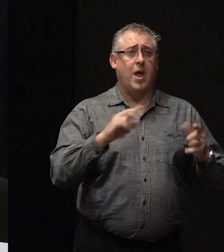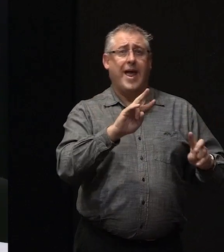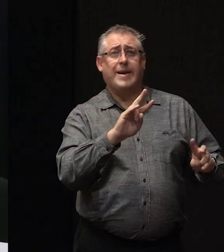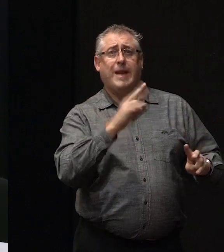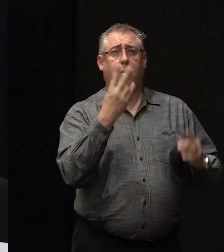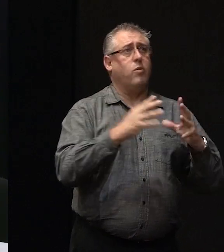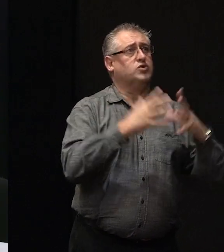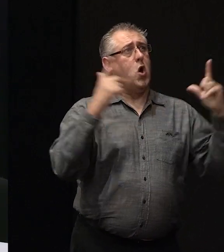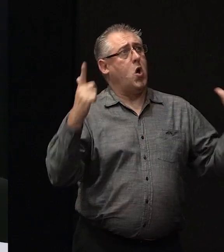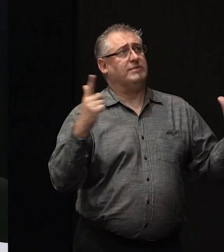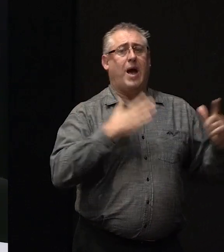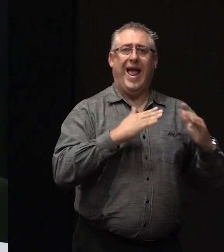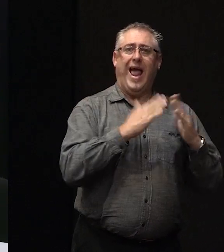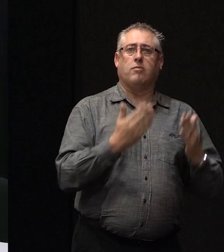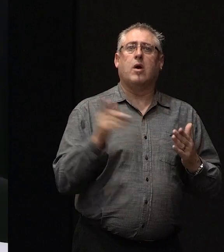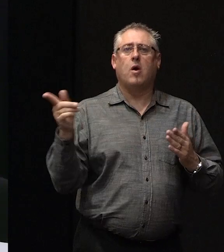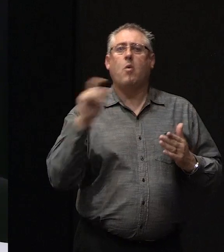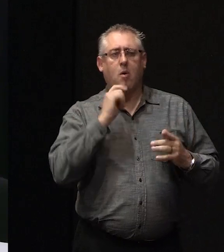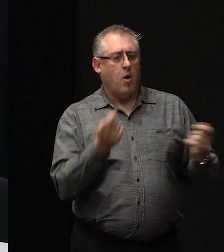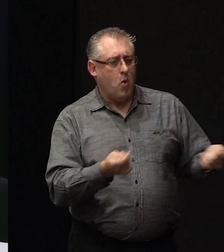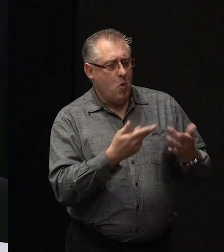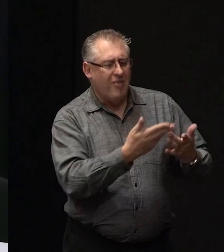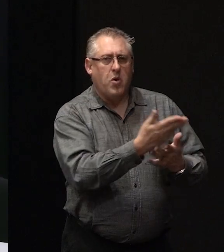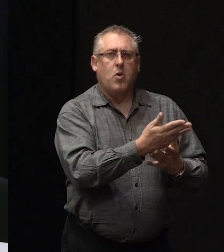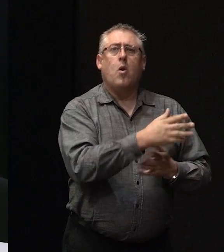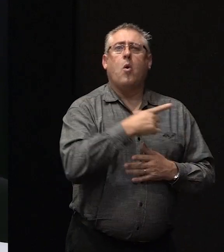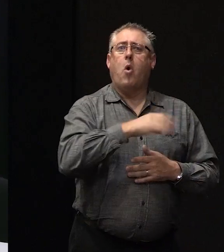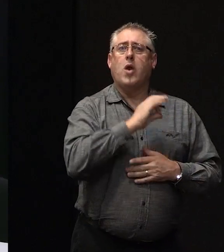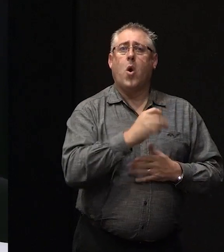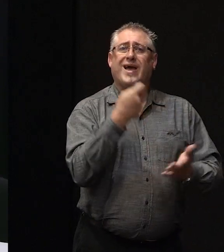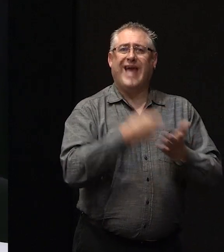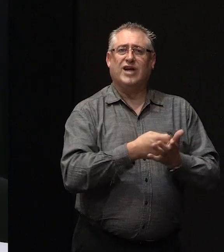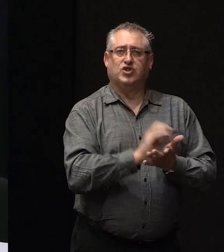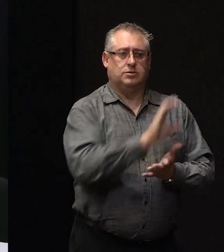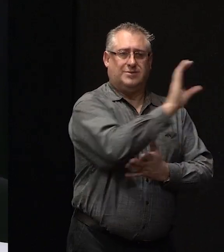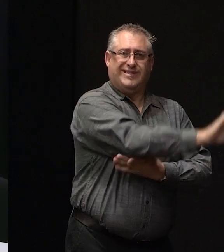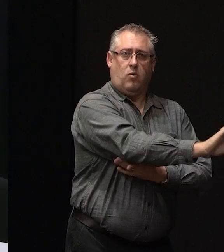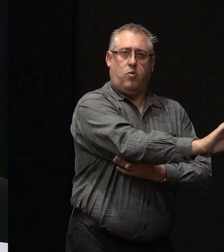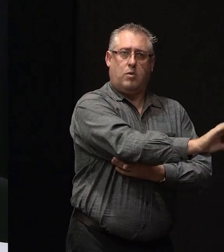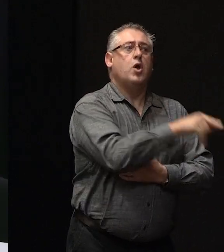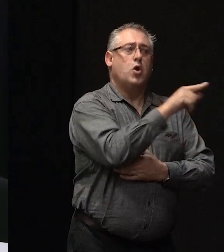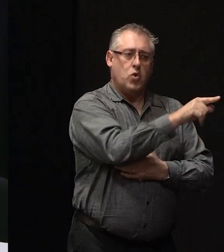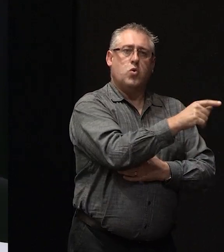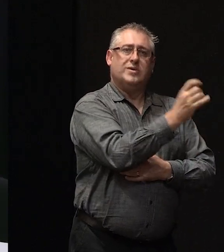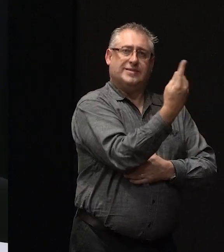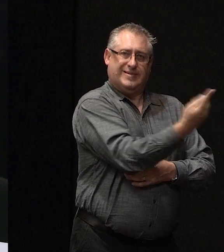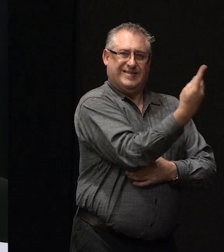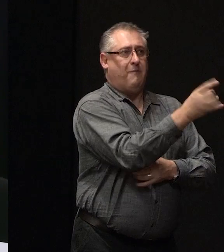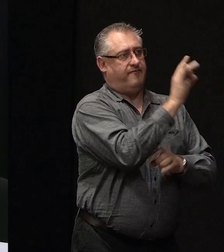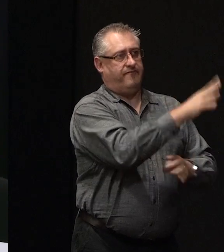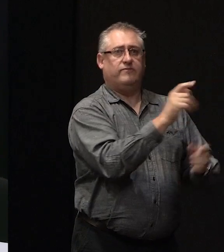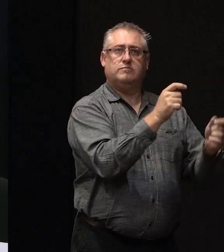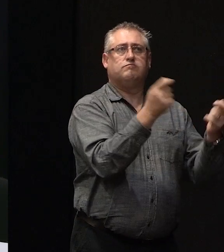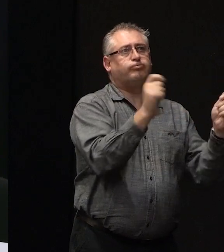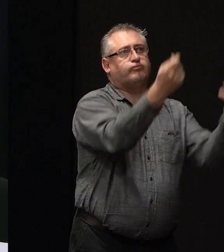size of your house, we would probably work with you to say, look, why don't we cash settle your claim and to enable you to get on and manage that process.